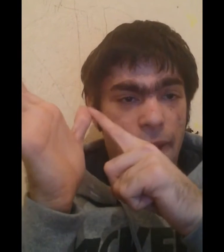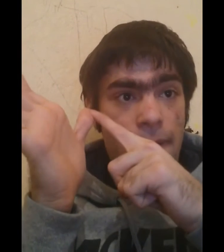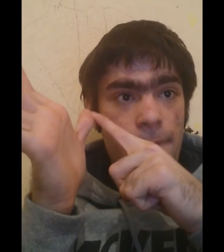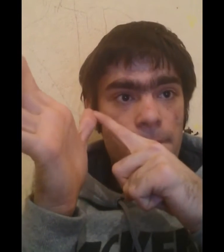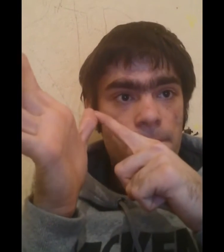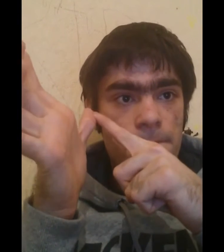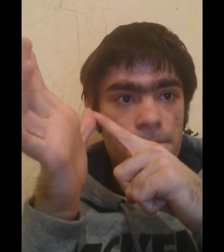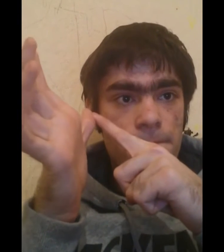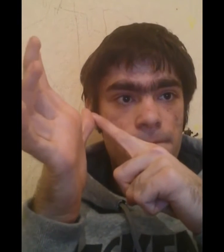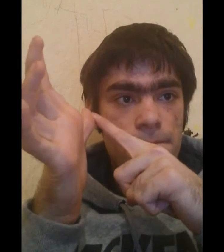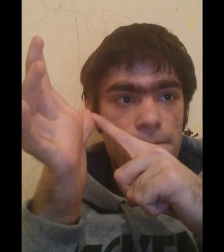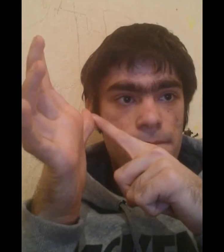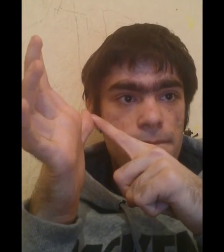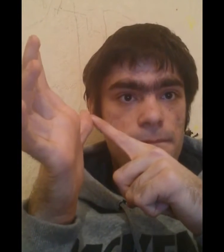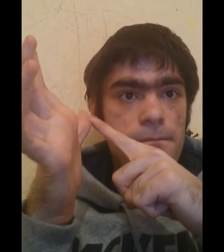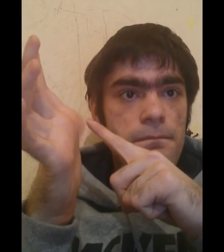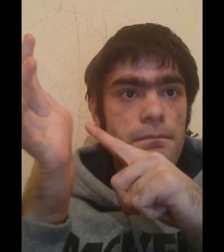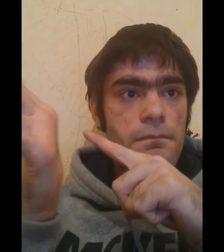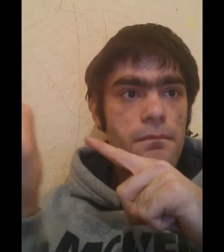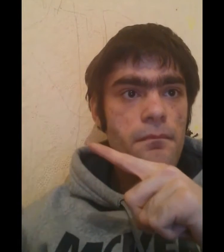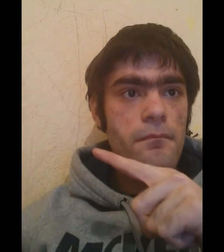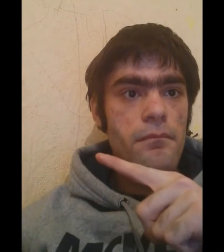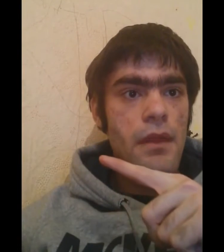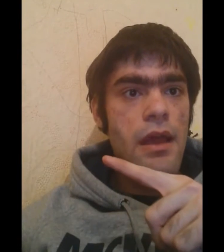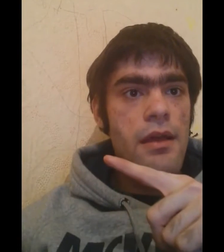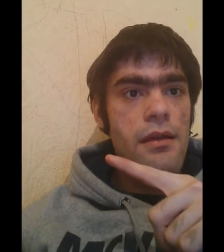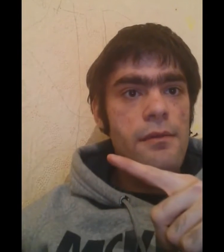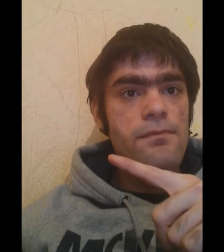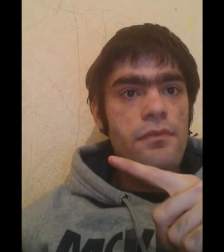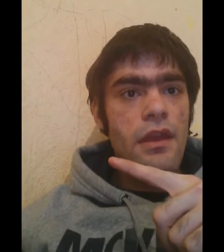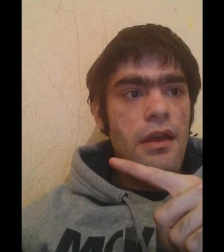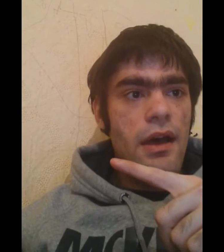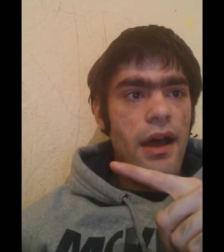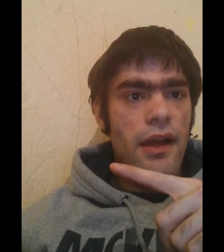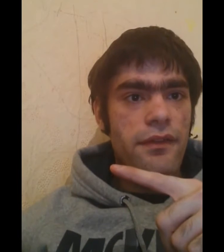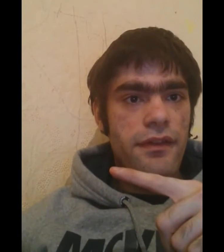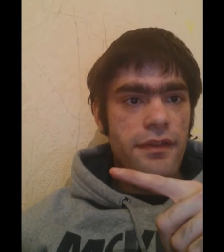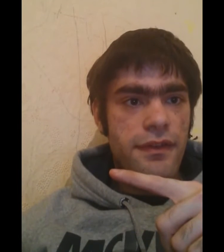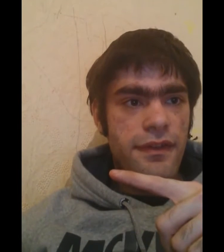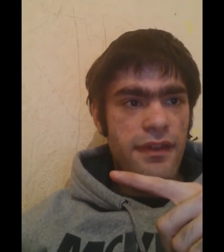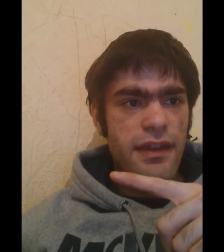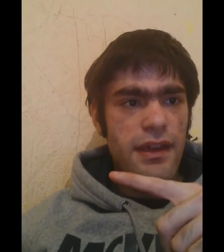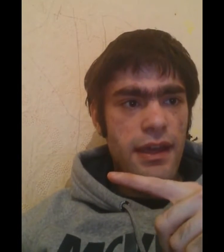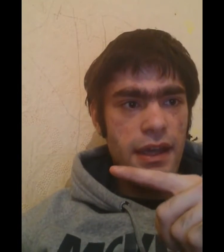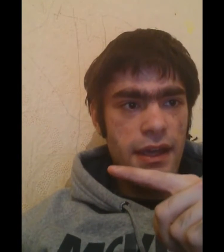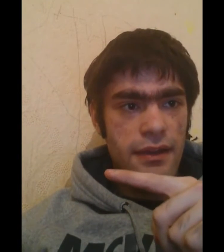and T is